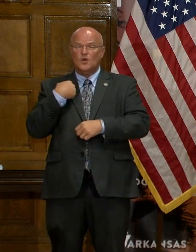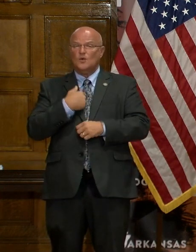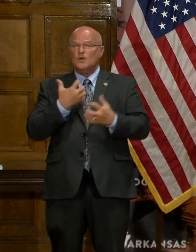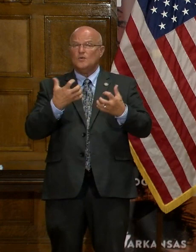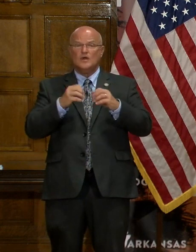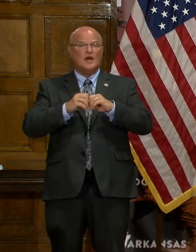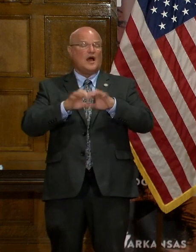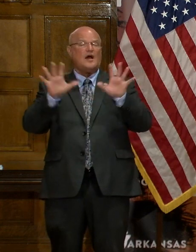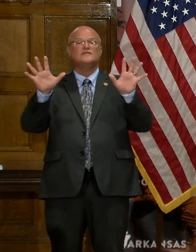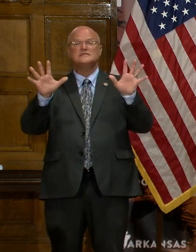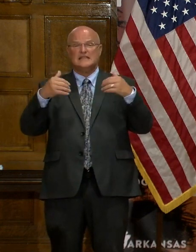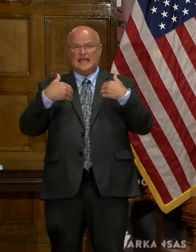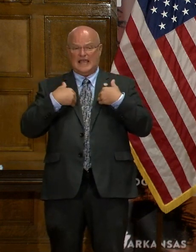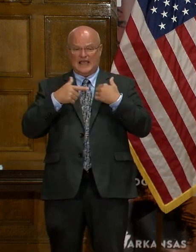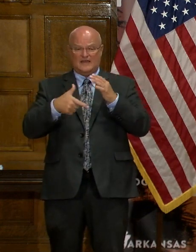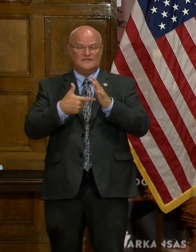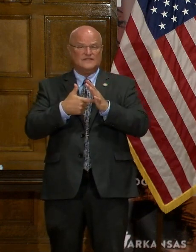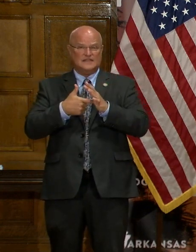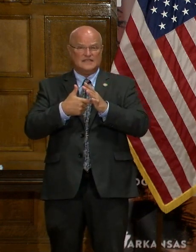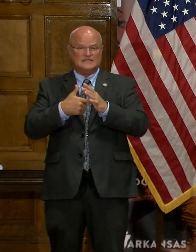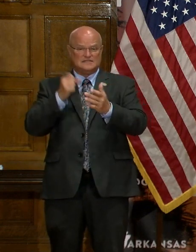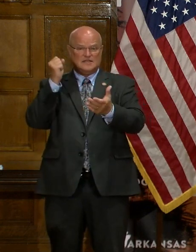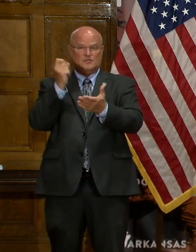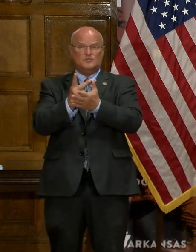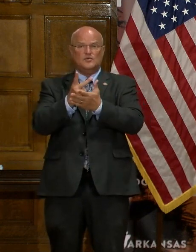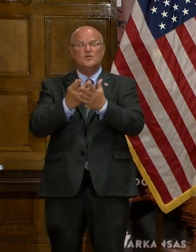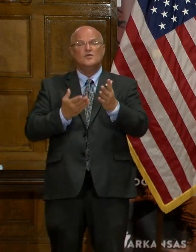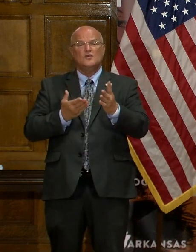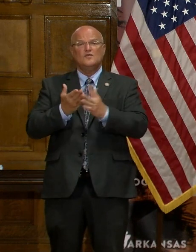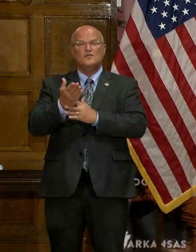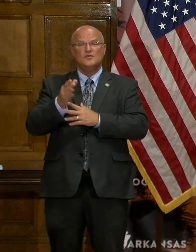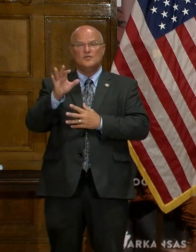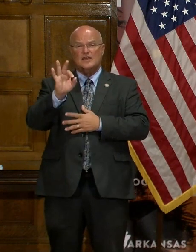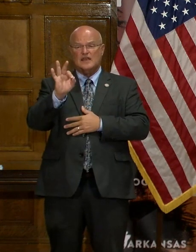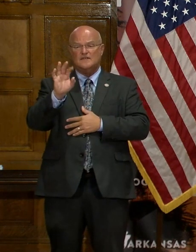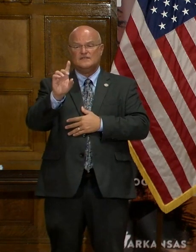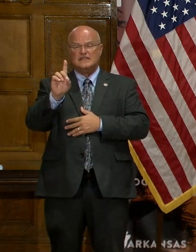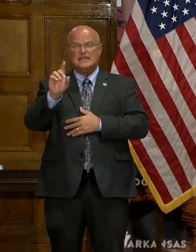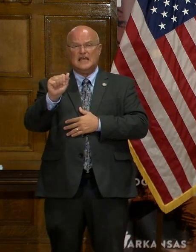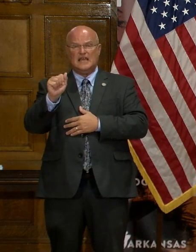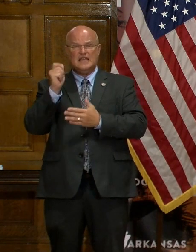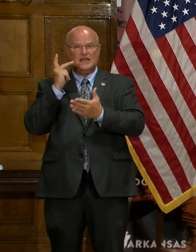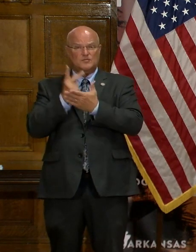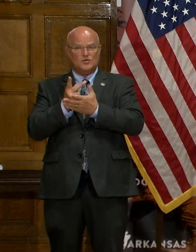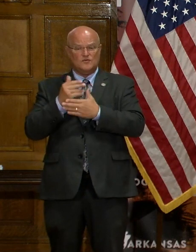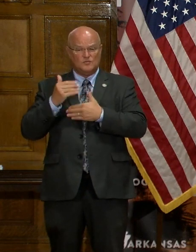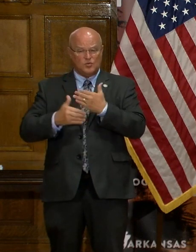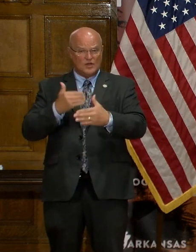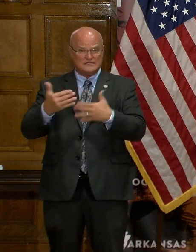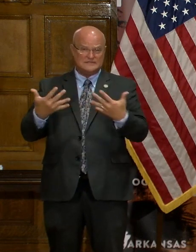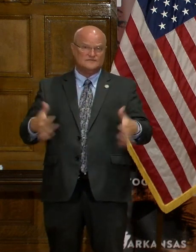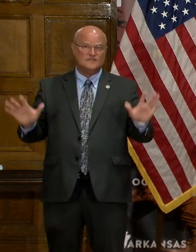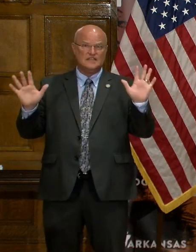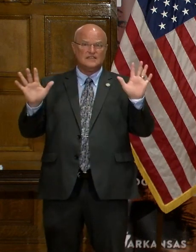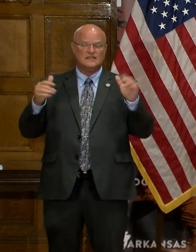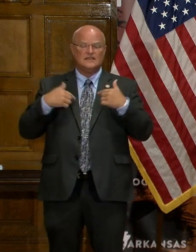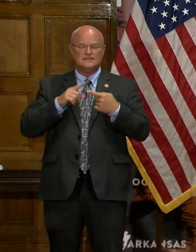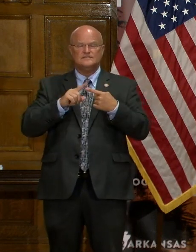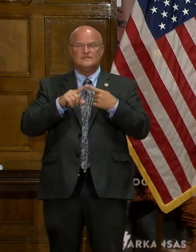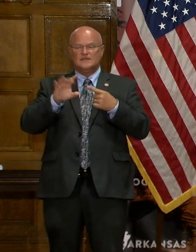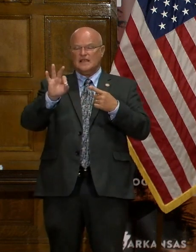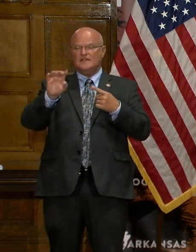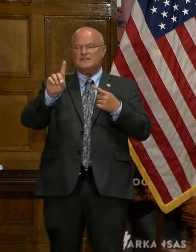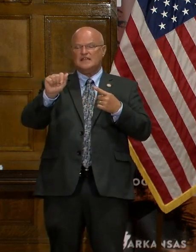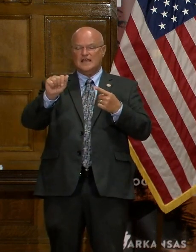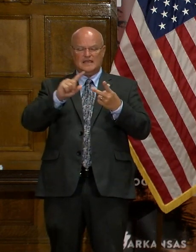obviously, to have this approved through FDA approval process. You've got FDA looking